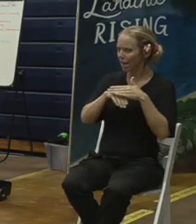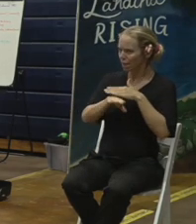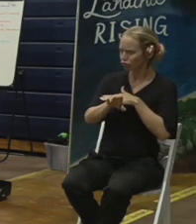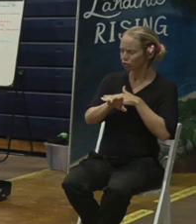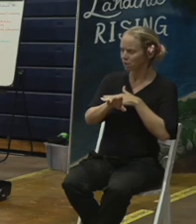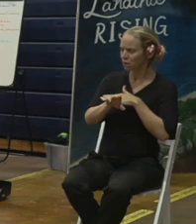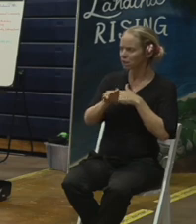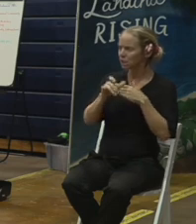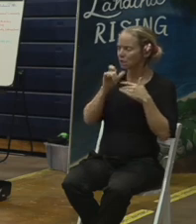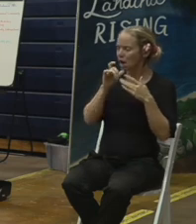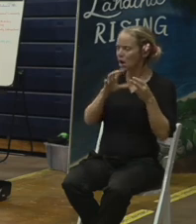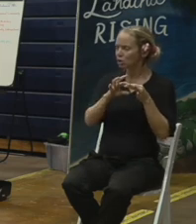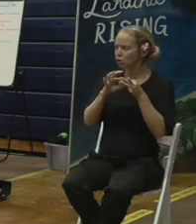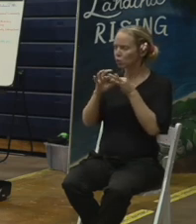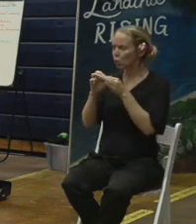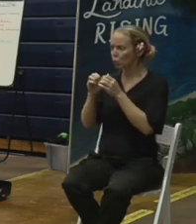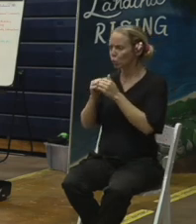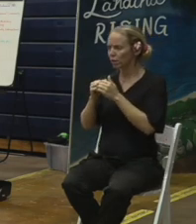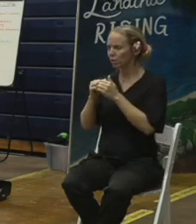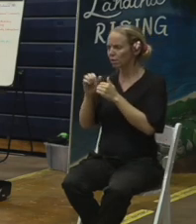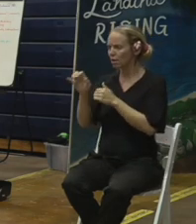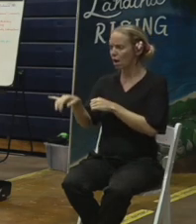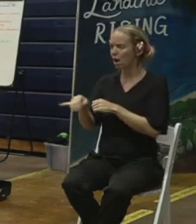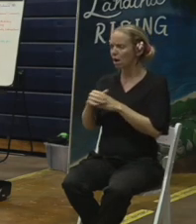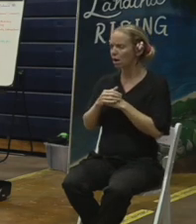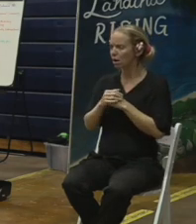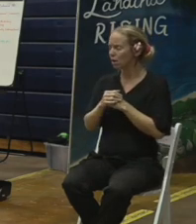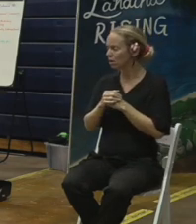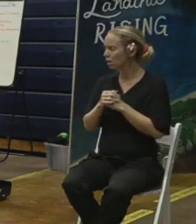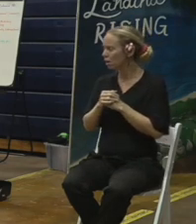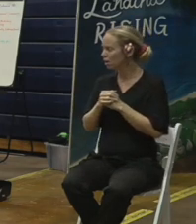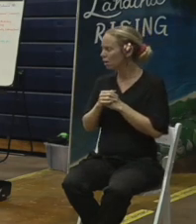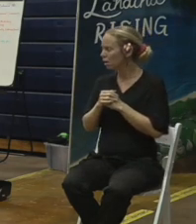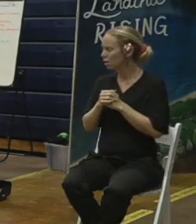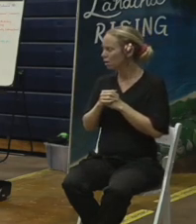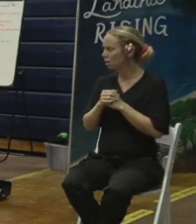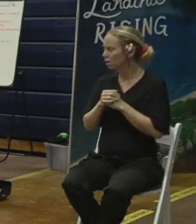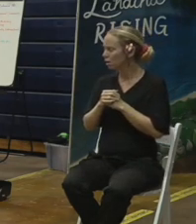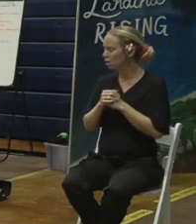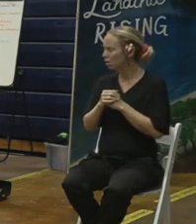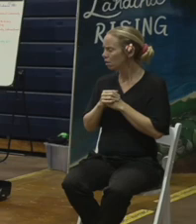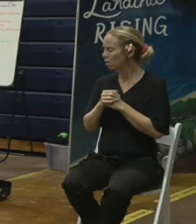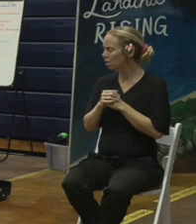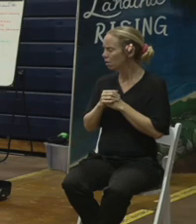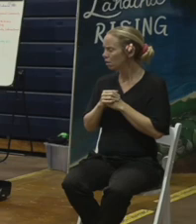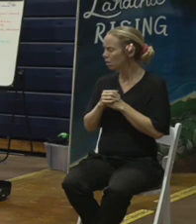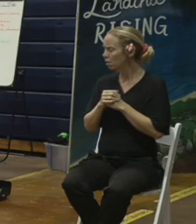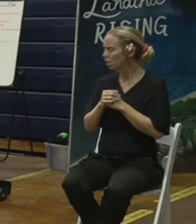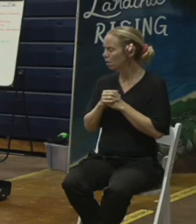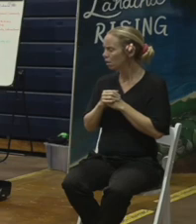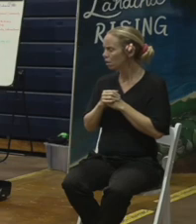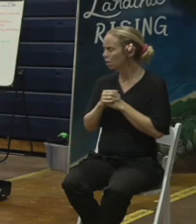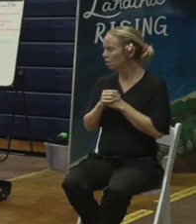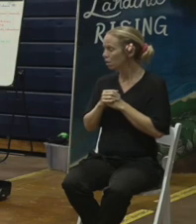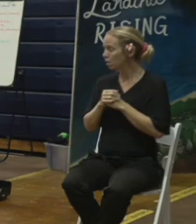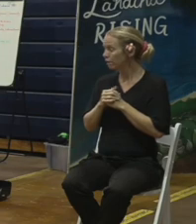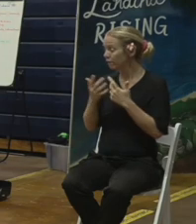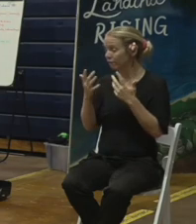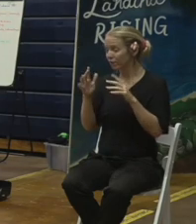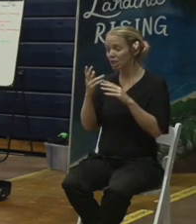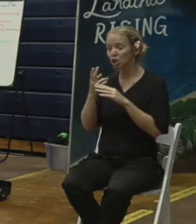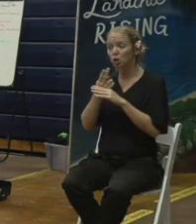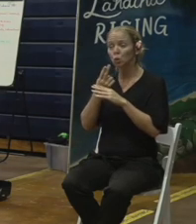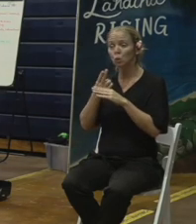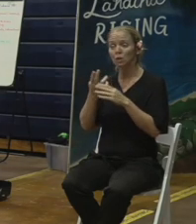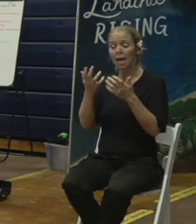and what was the rest of the question did we use heavy equipment without